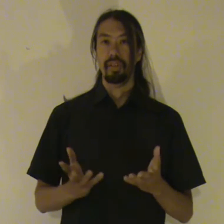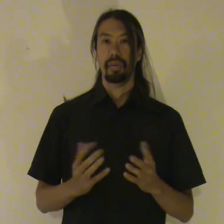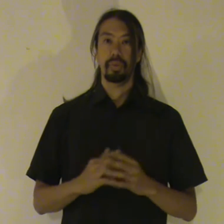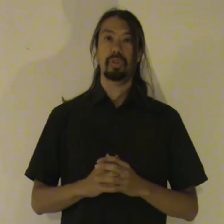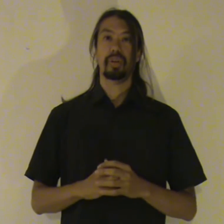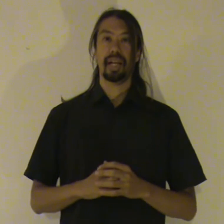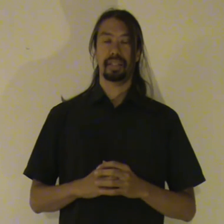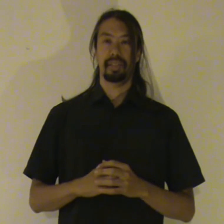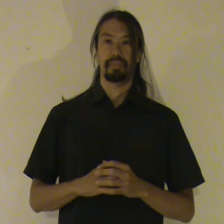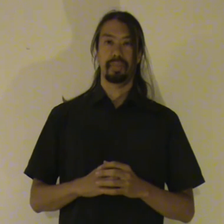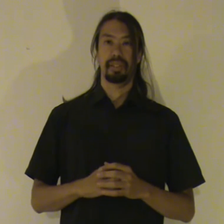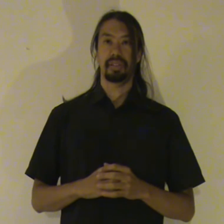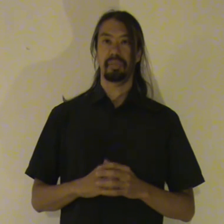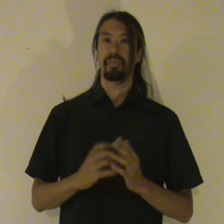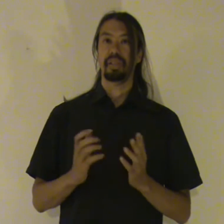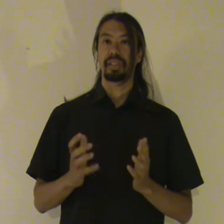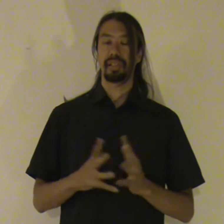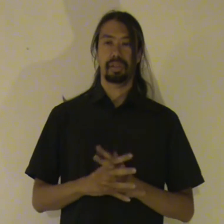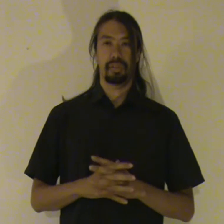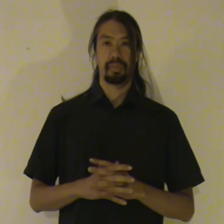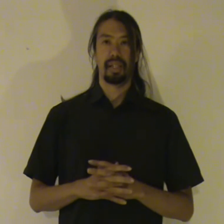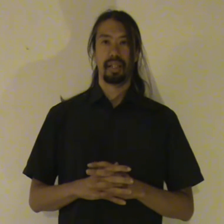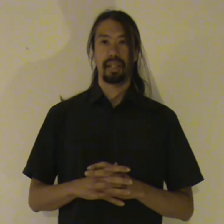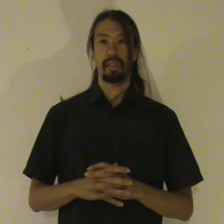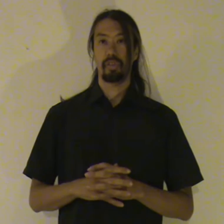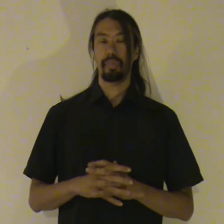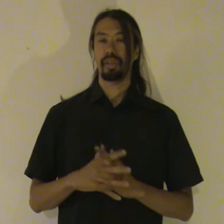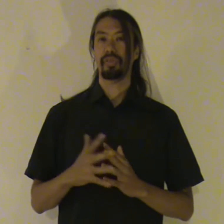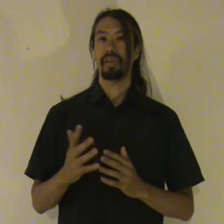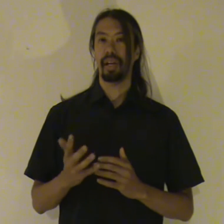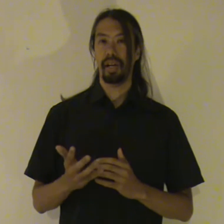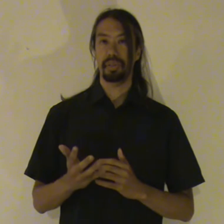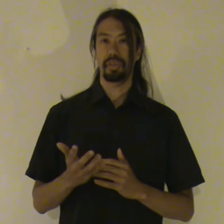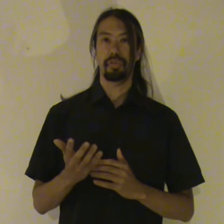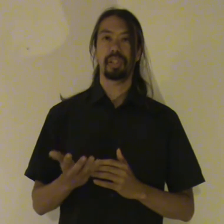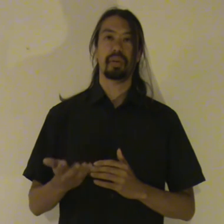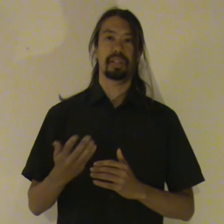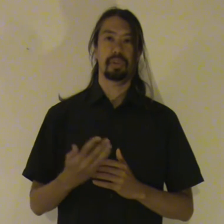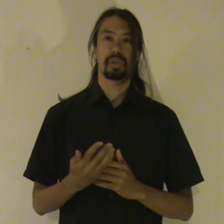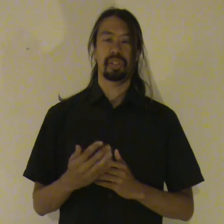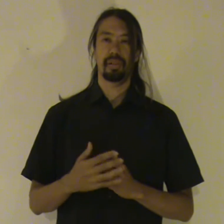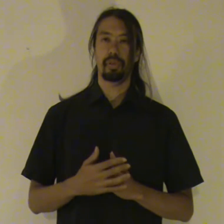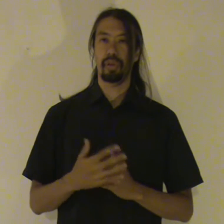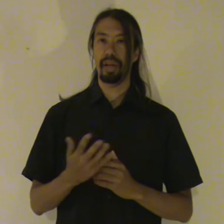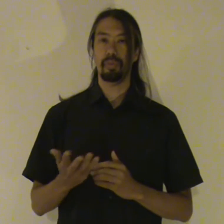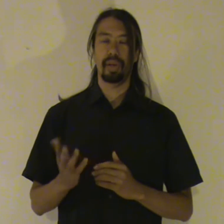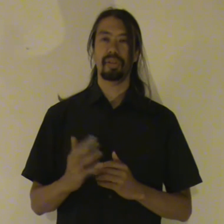So neutrality is essential. And this also makes it very hard to visualize yourself or your loved ones.